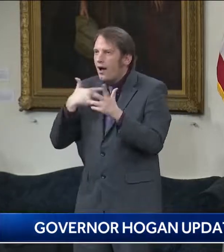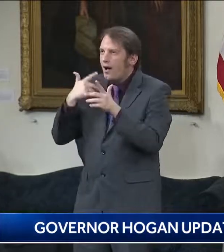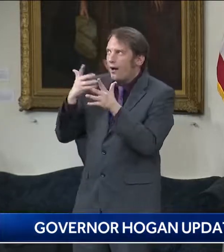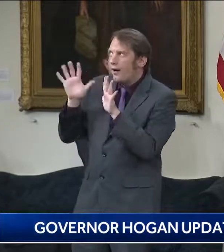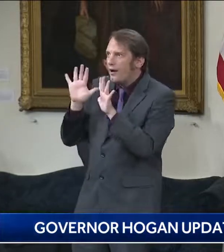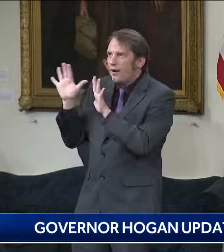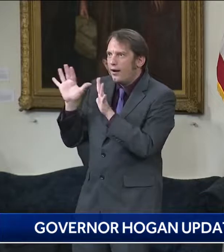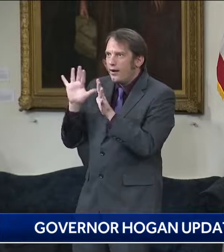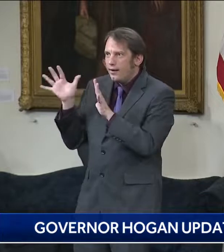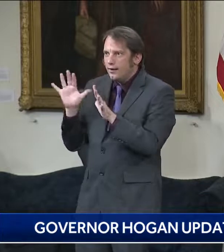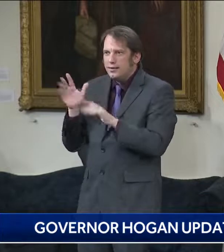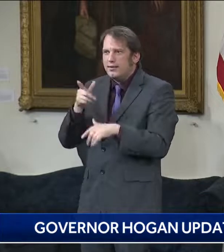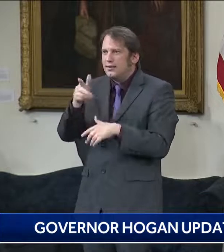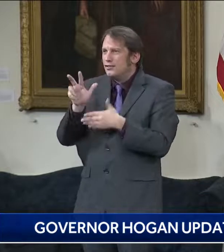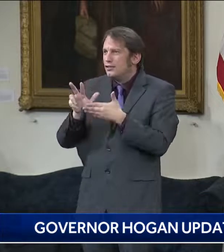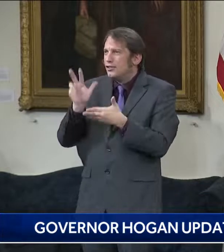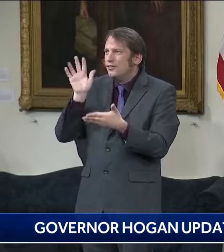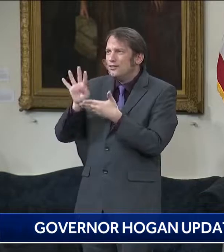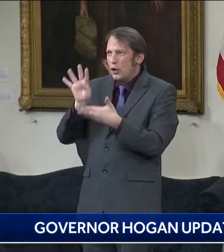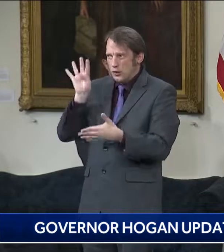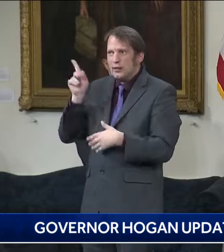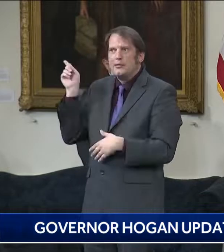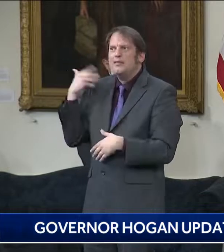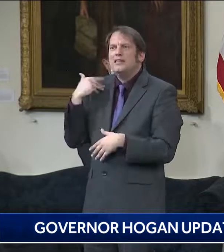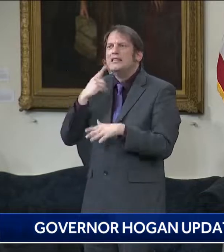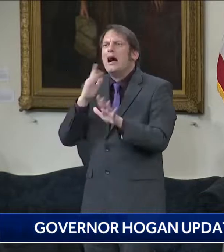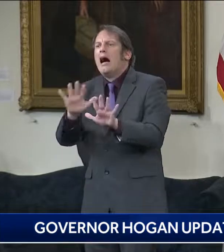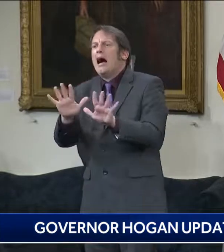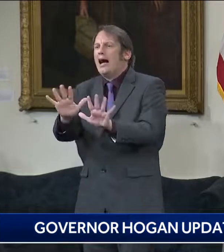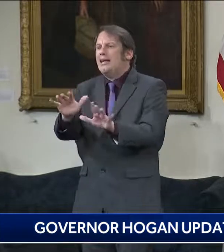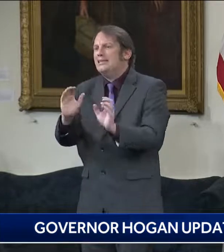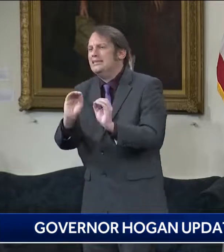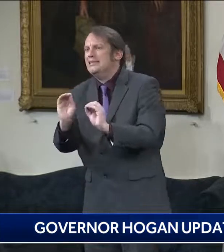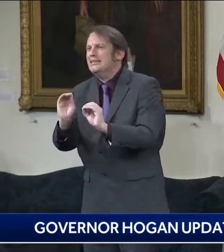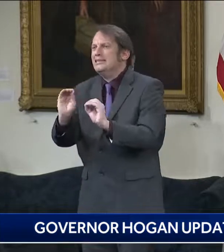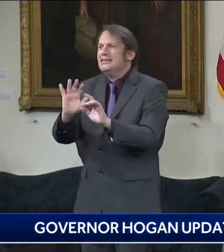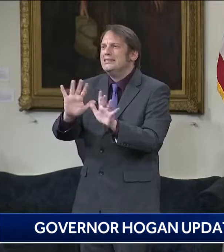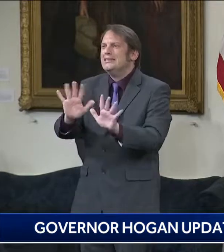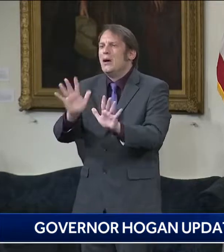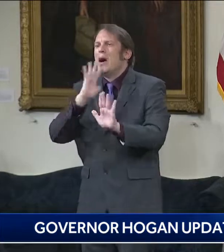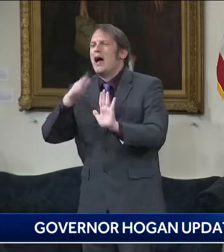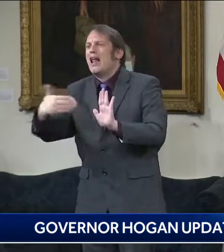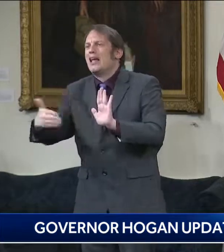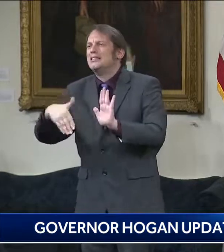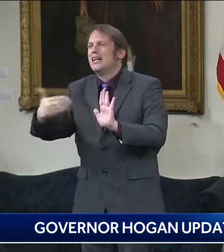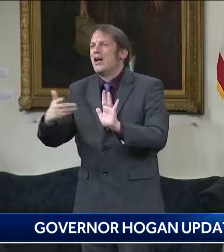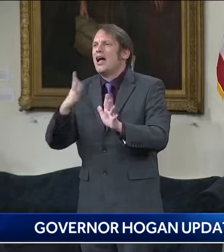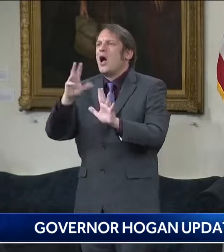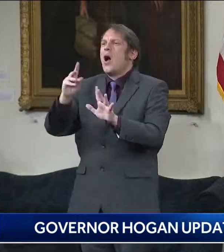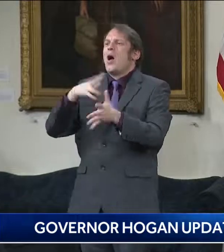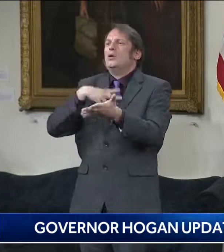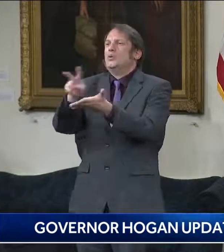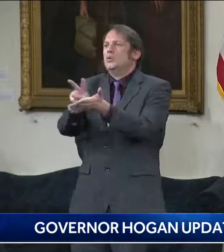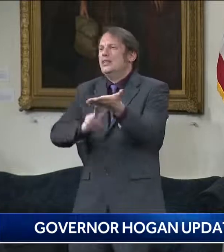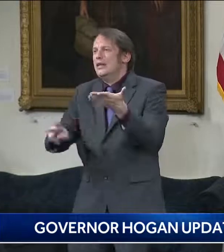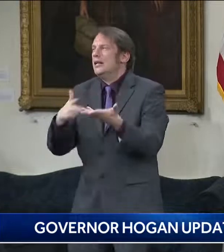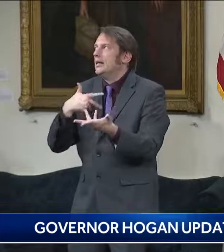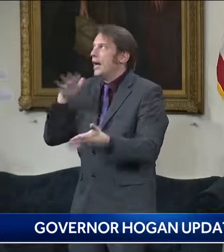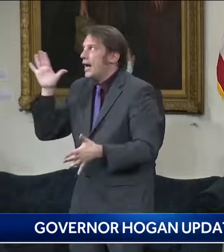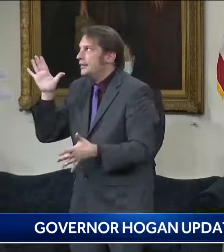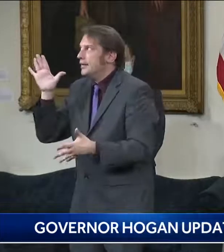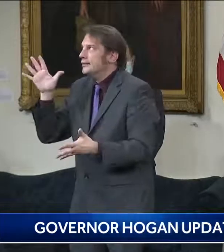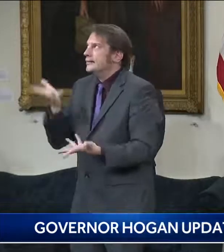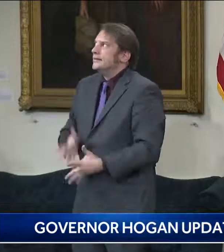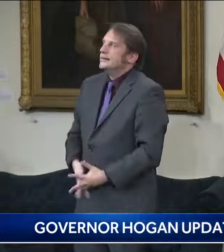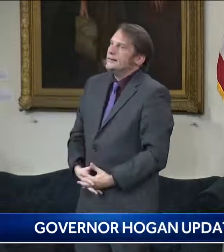weeks ago, they said for the next week or so, you won't get an increase, but after that, and then this week they pushed it back two more weeks to the 29th. But I think it's